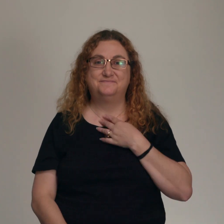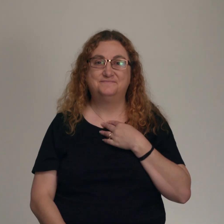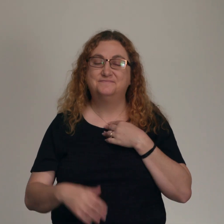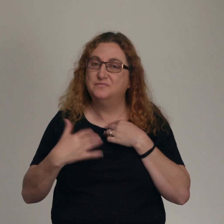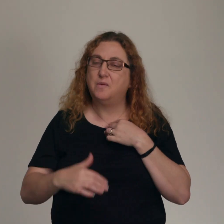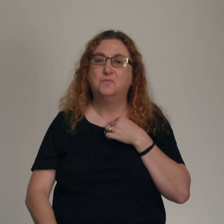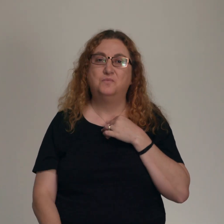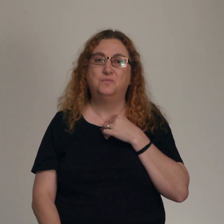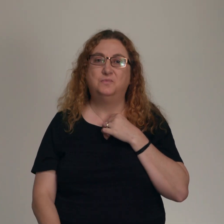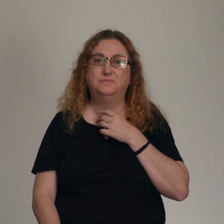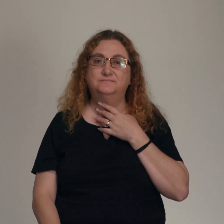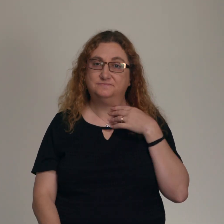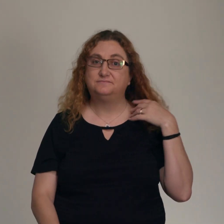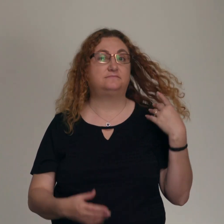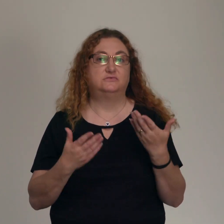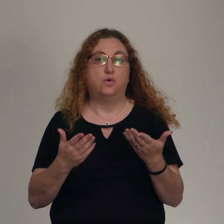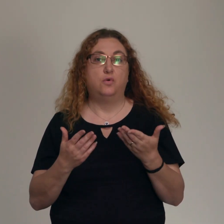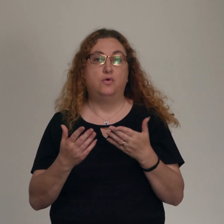So Elijah has come back.